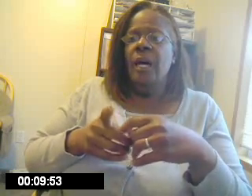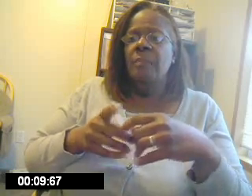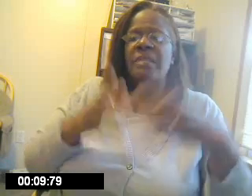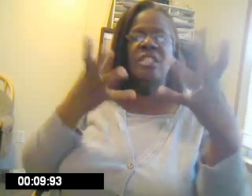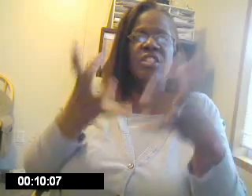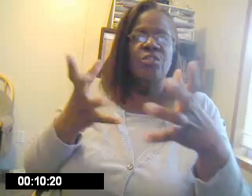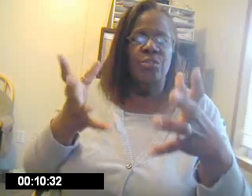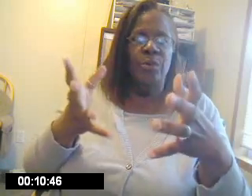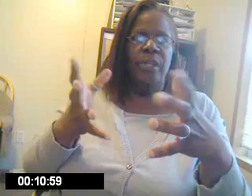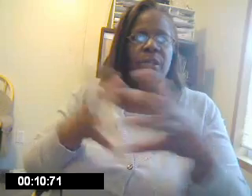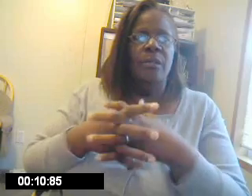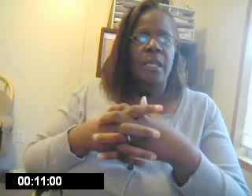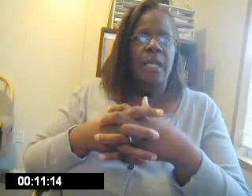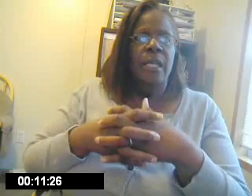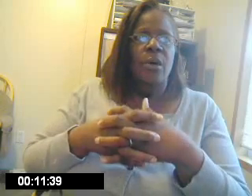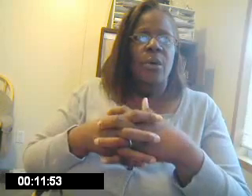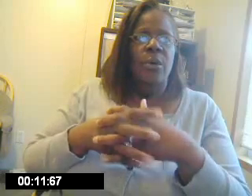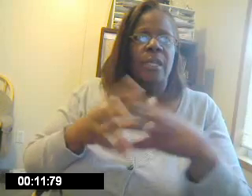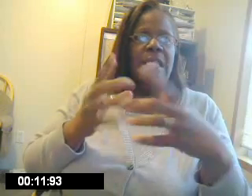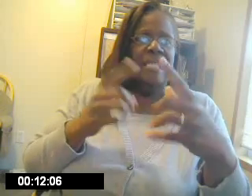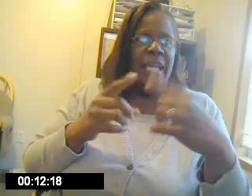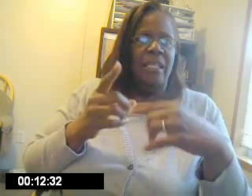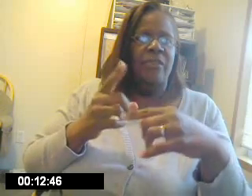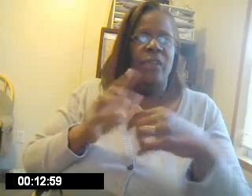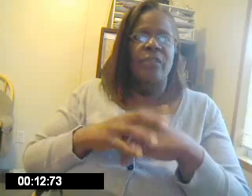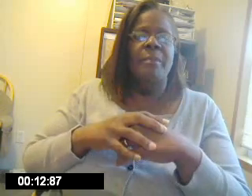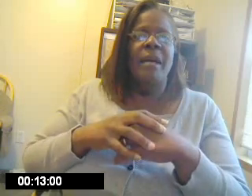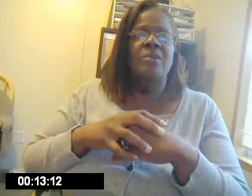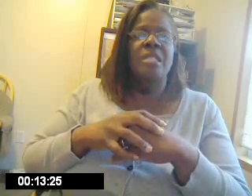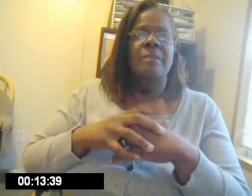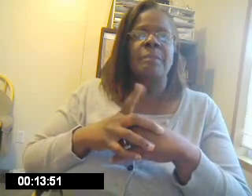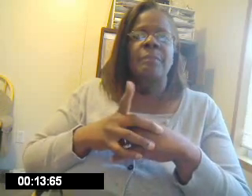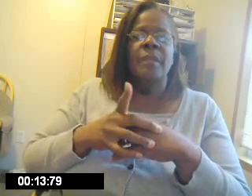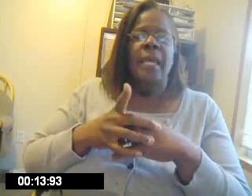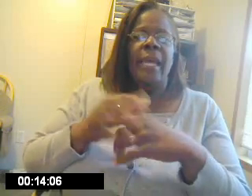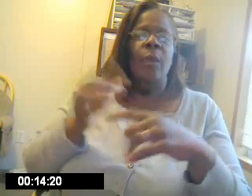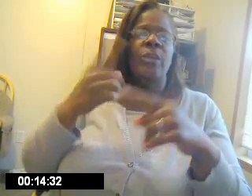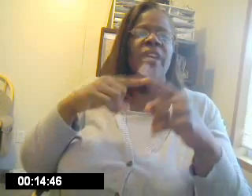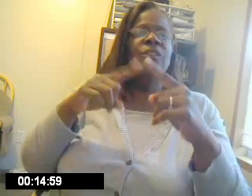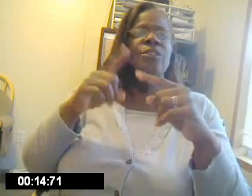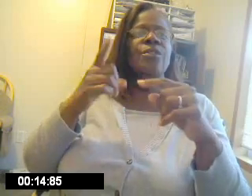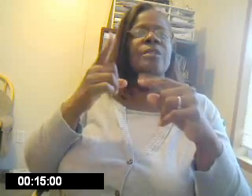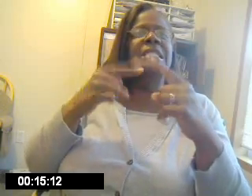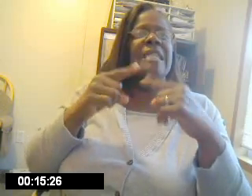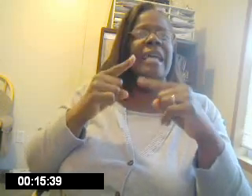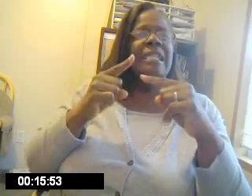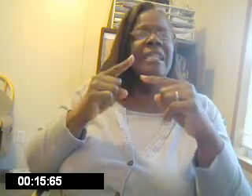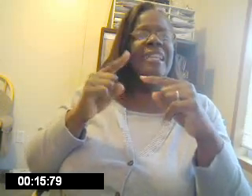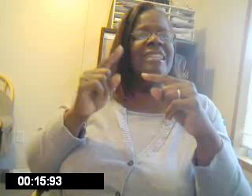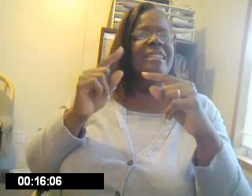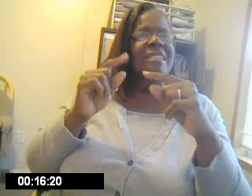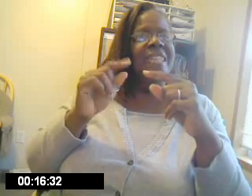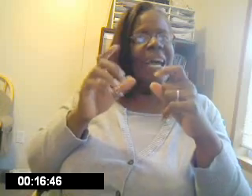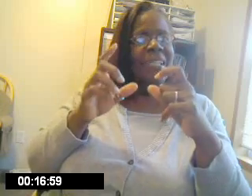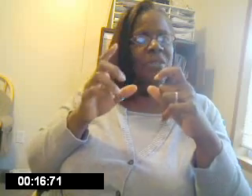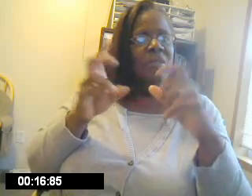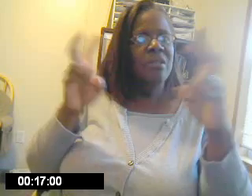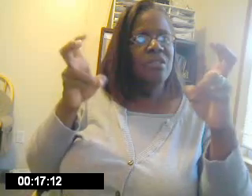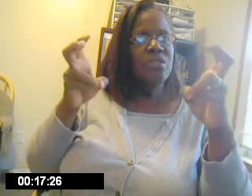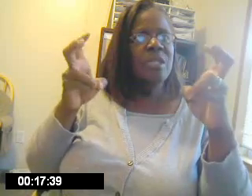this is a tutorial on signing for every mountain and whenever you're signing the title to